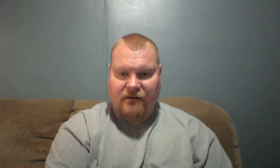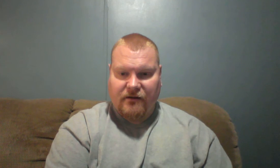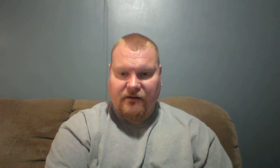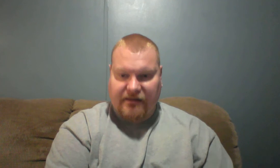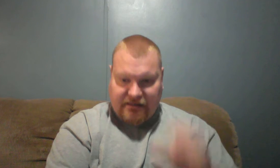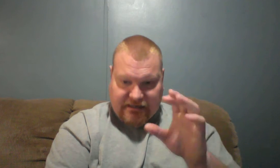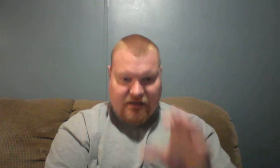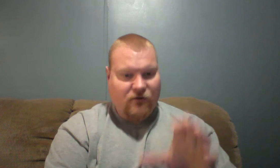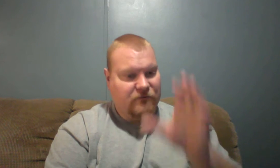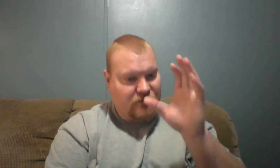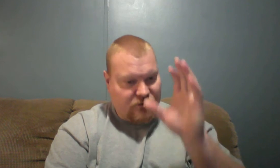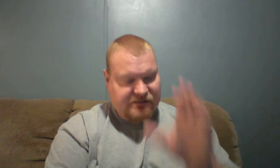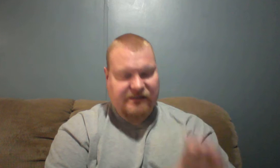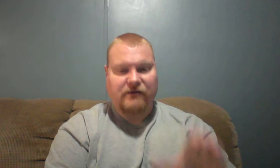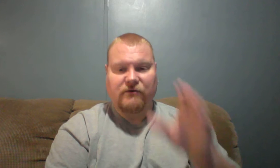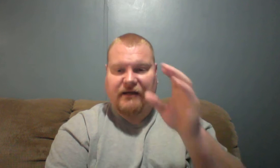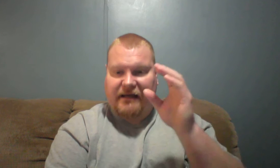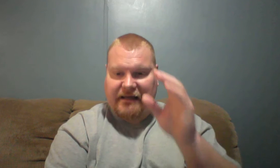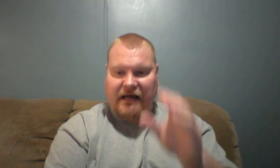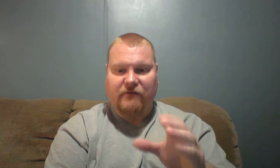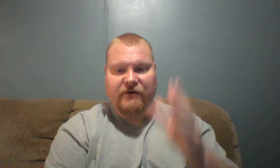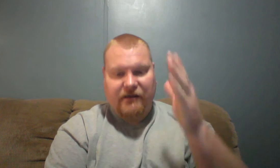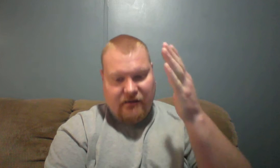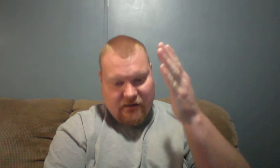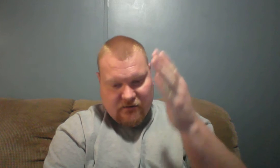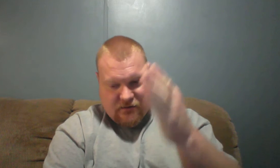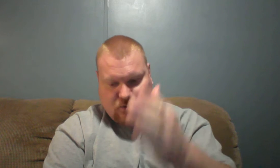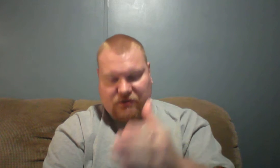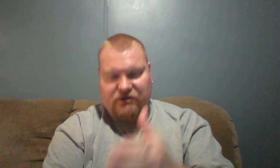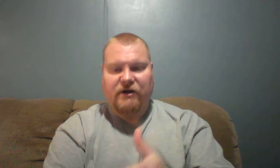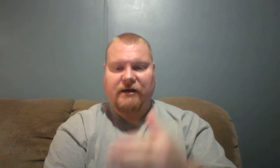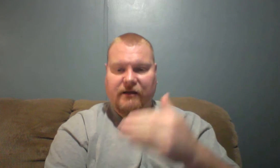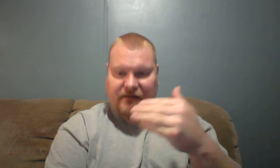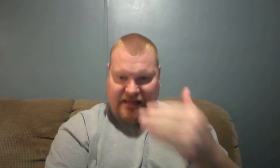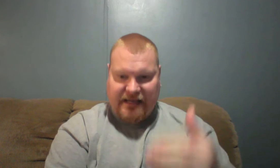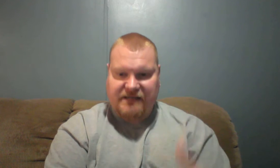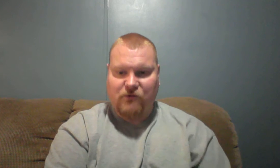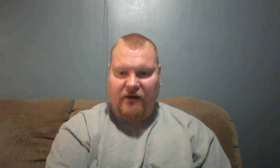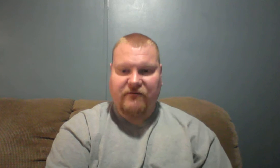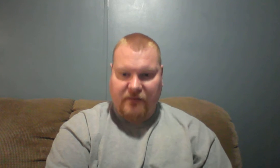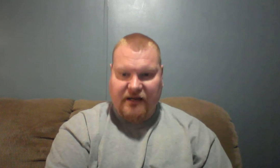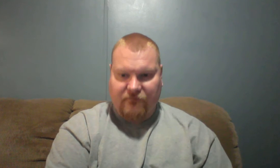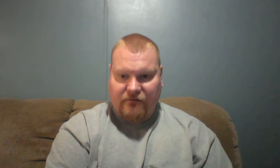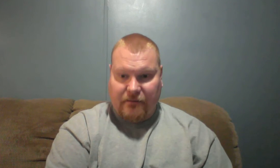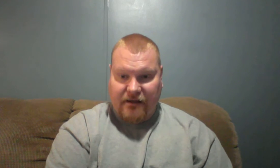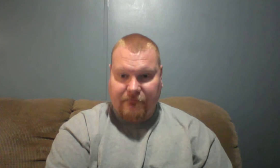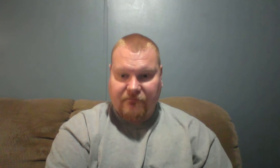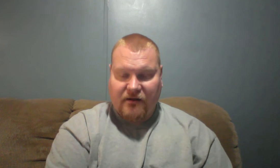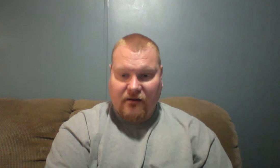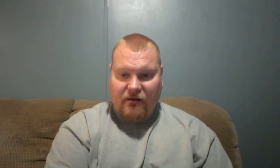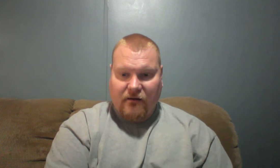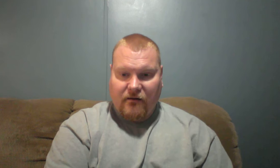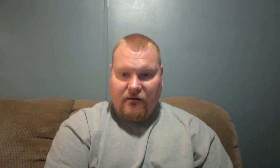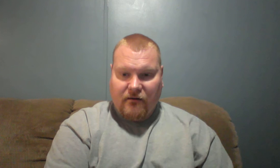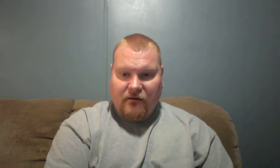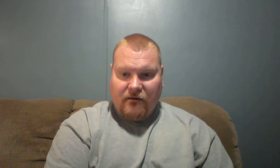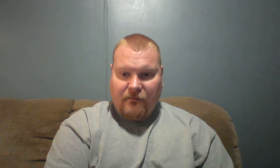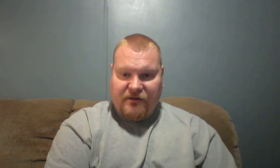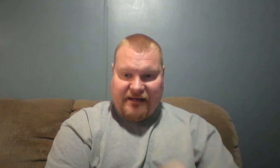The deal was sealed at Calvary. The Lord took the keys away from the devil. Amen? But the deal